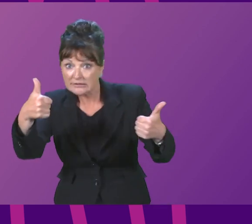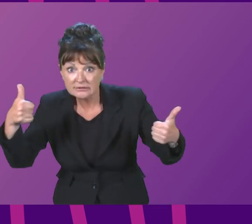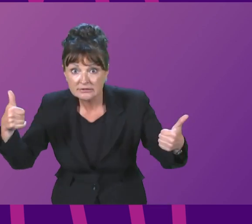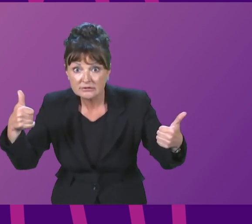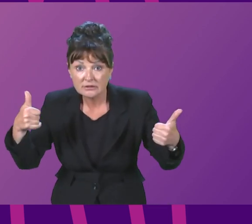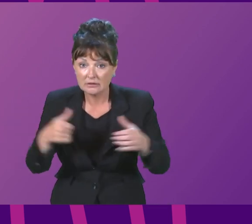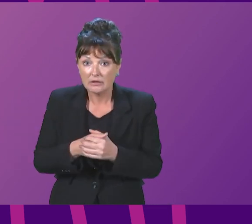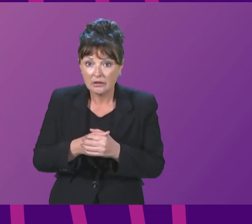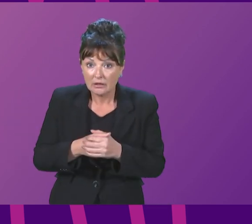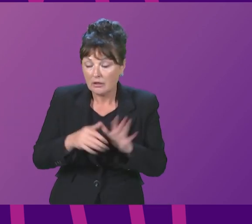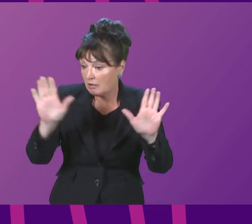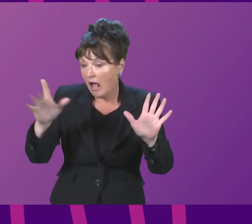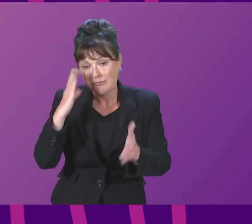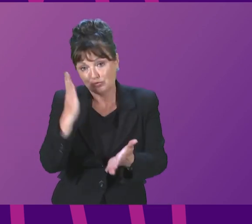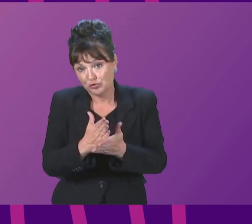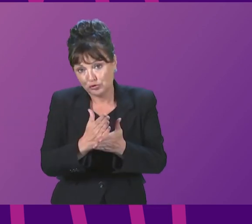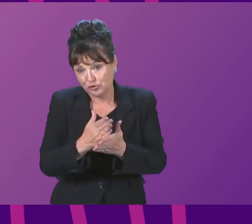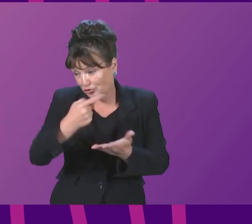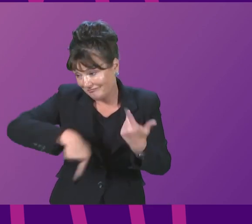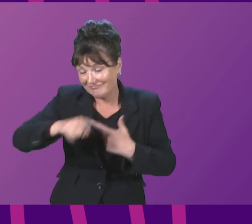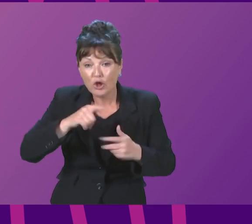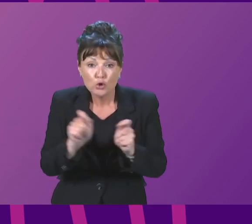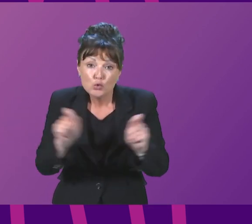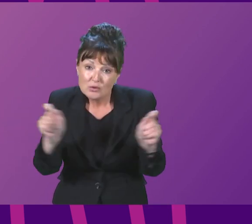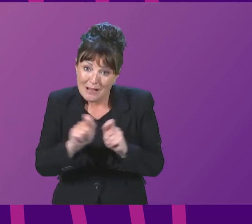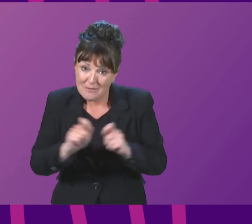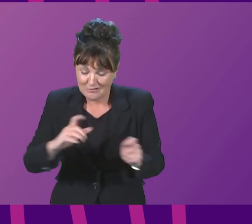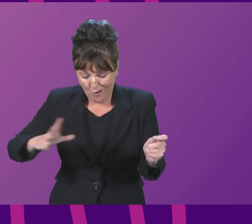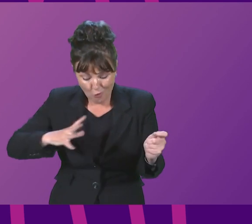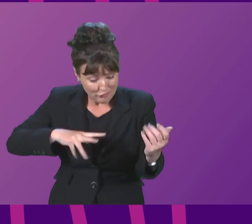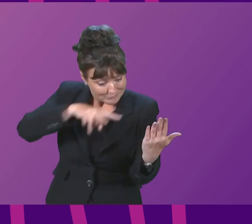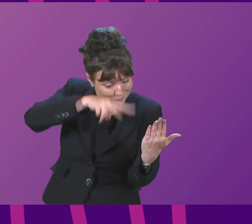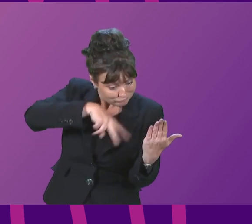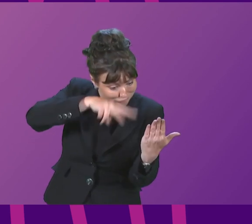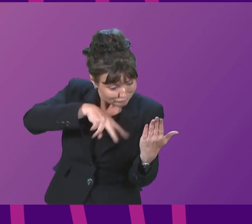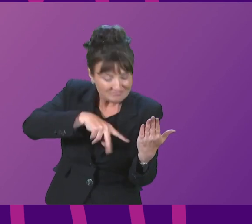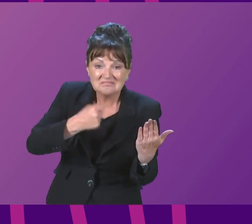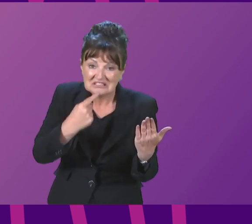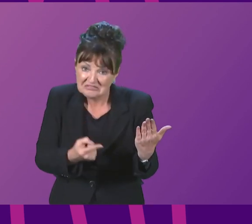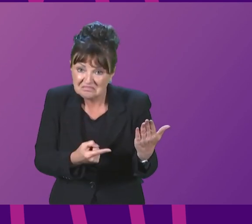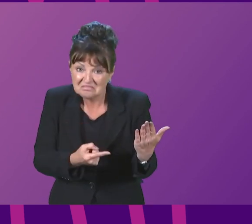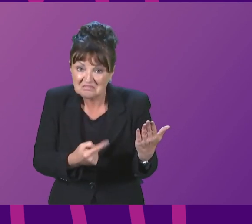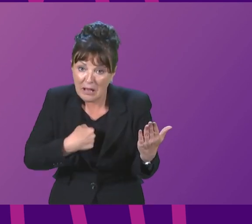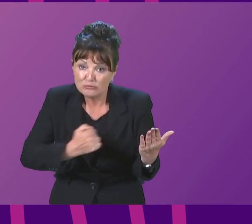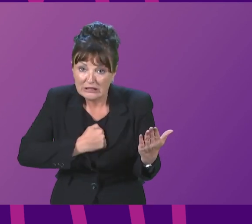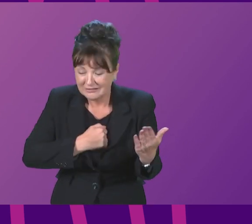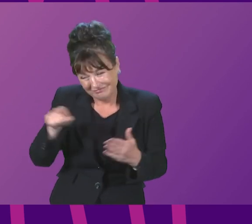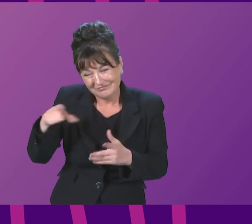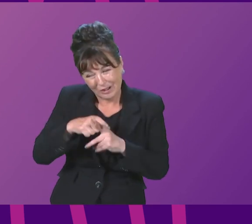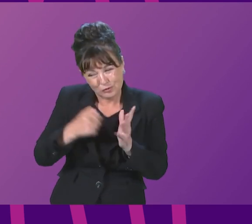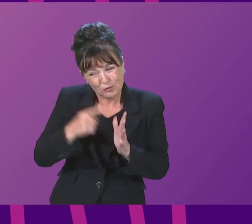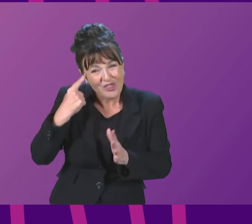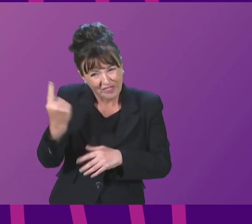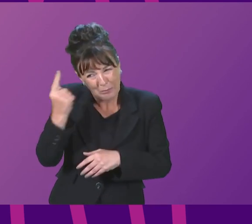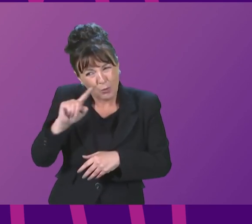I'm wrong on this, media sources have already corrected that. So perhaps Douglas Ross wants to reflect further